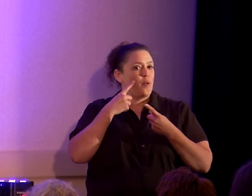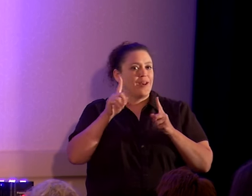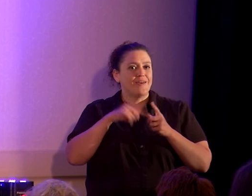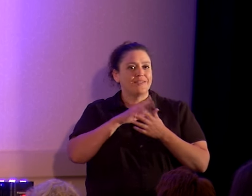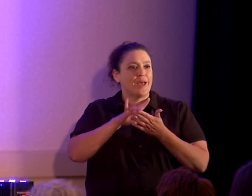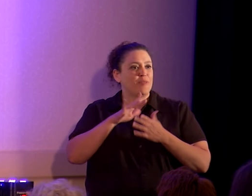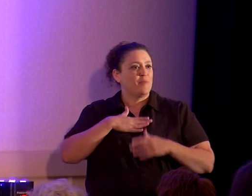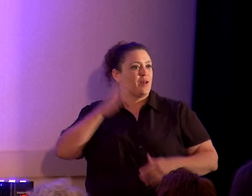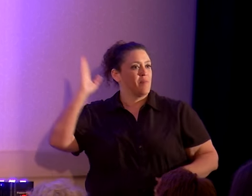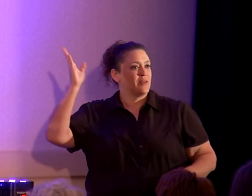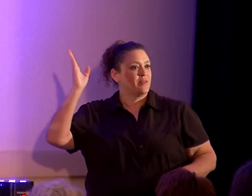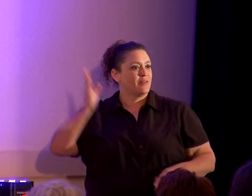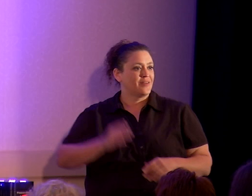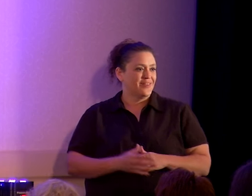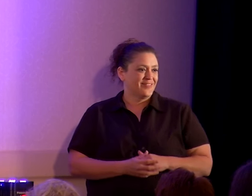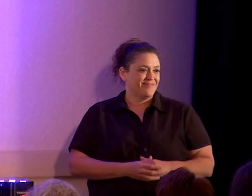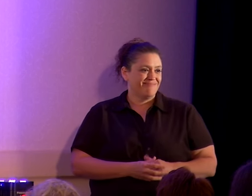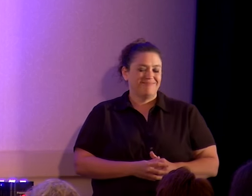talk.